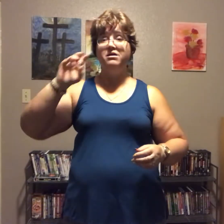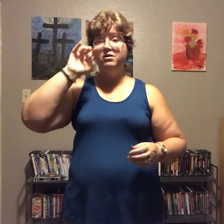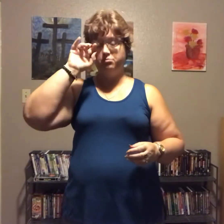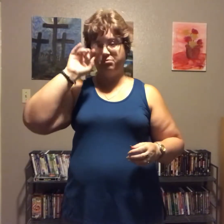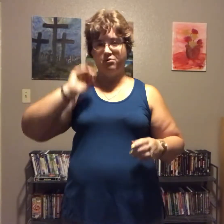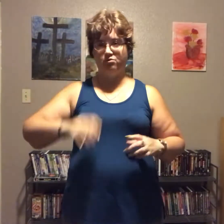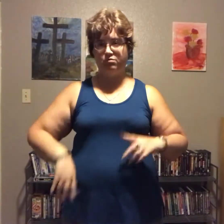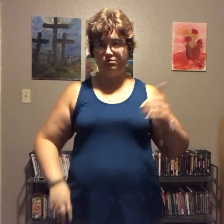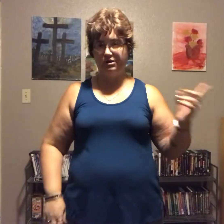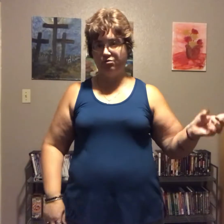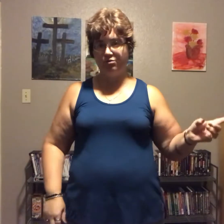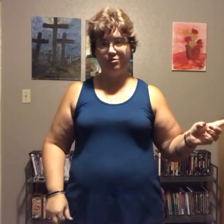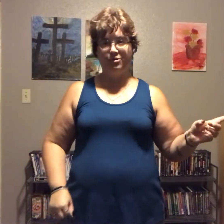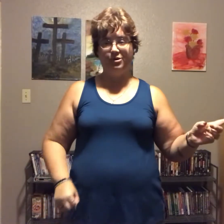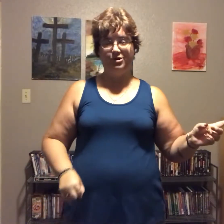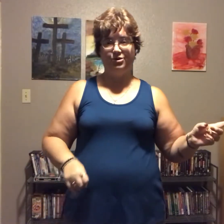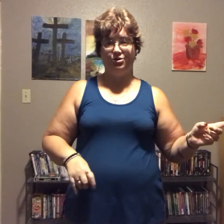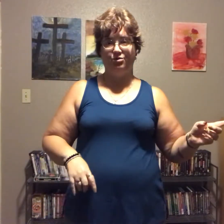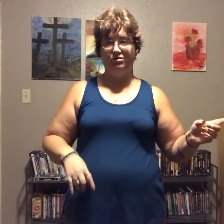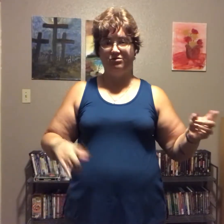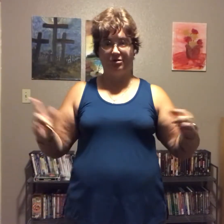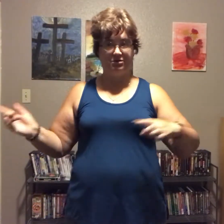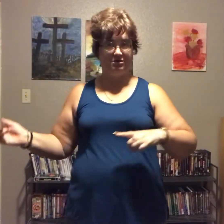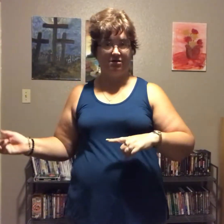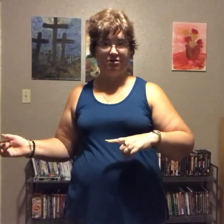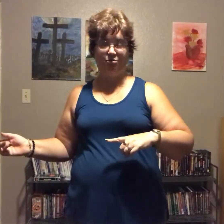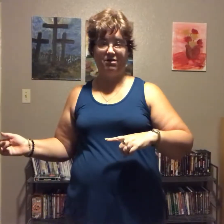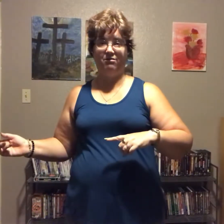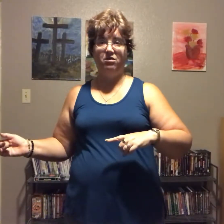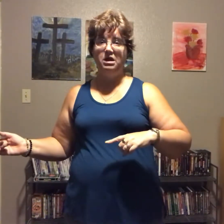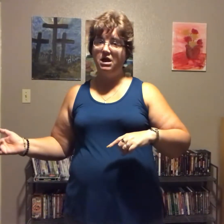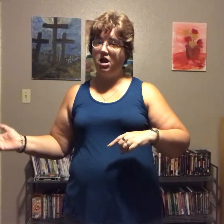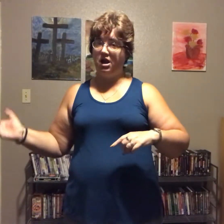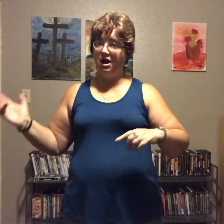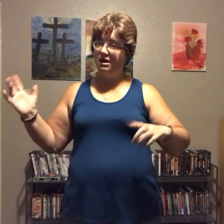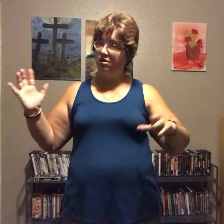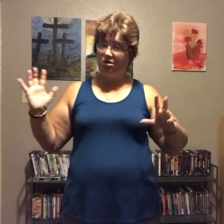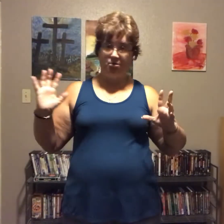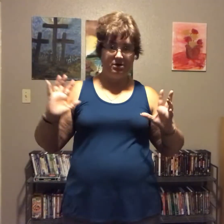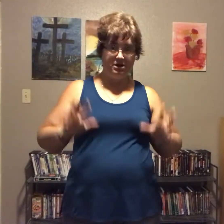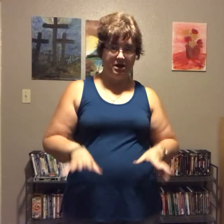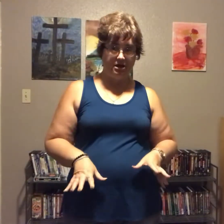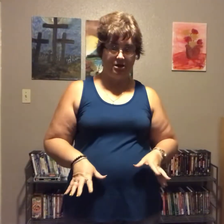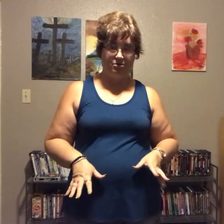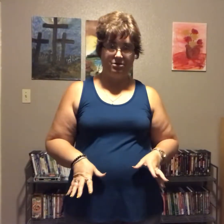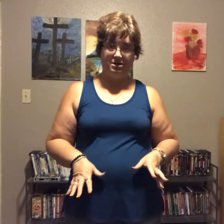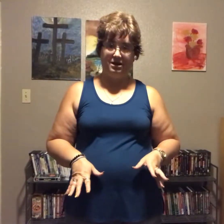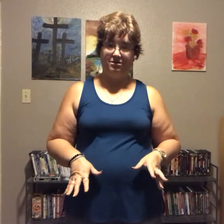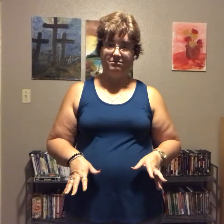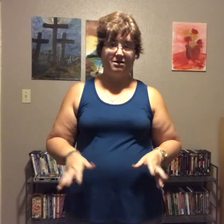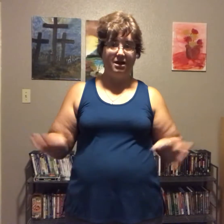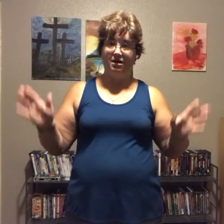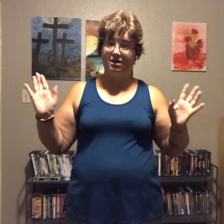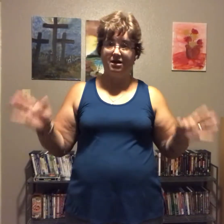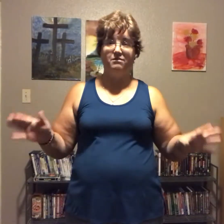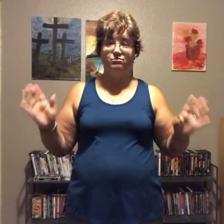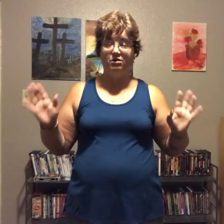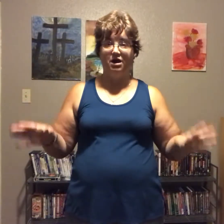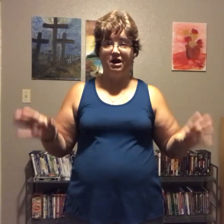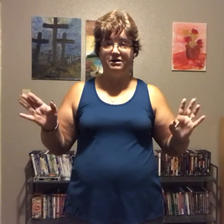but before we went to Walmart we stopped at Taco Bell and I had already ate here at the house and guess what I